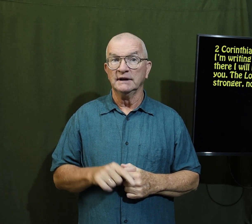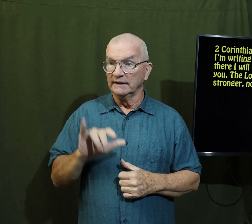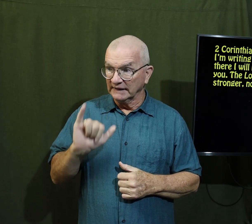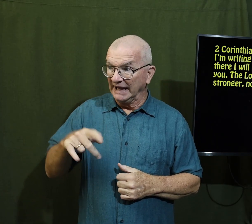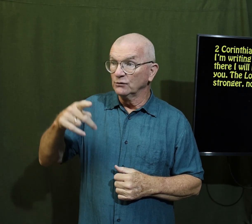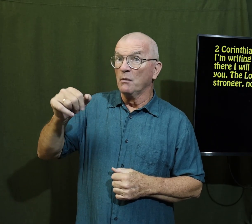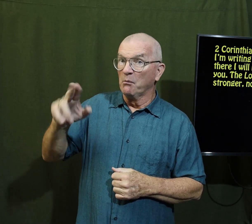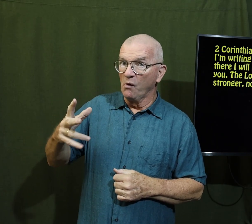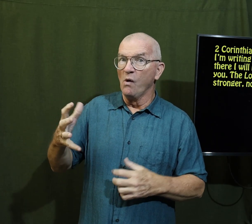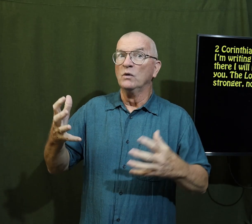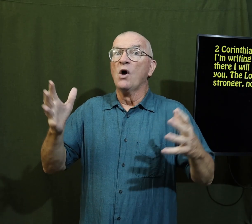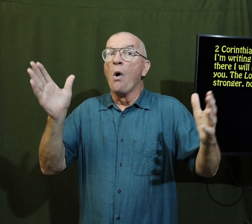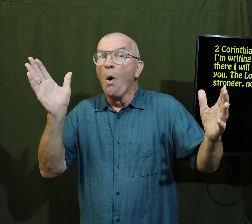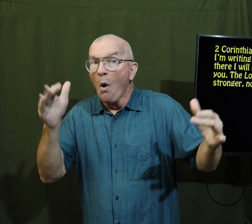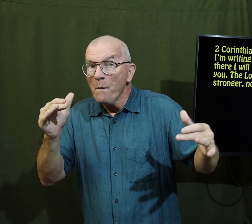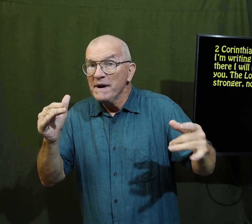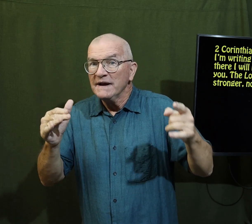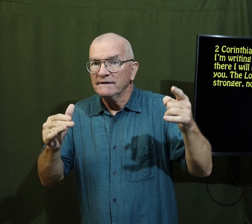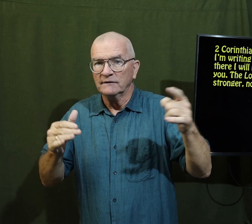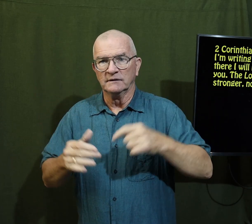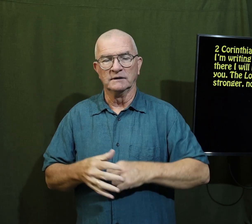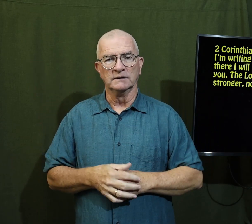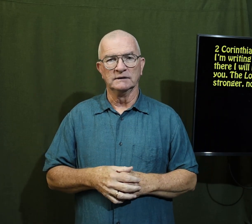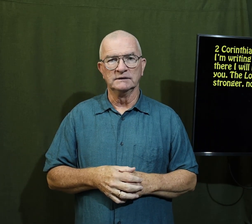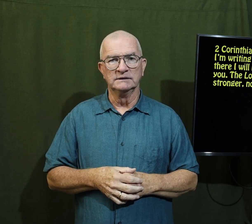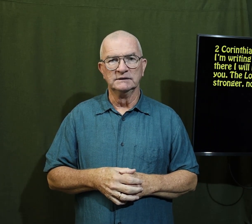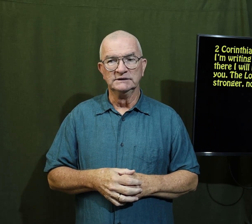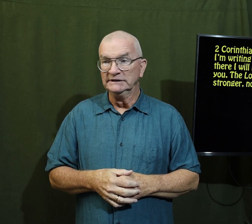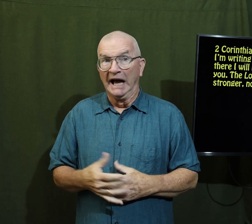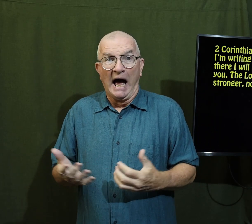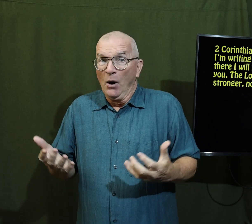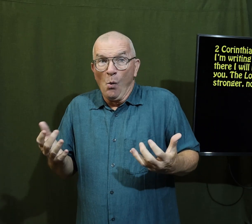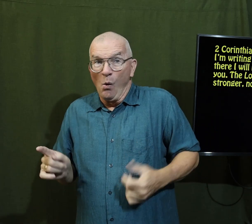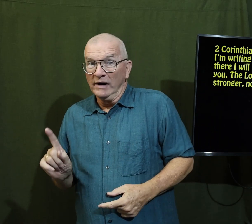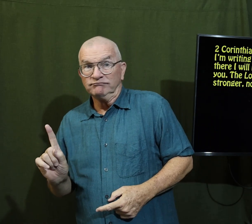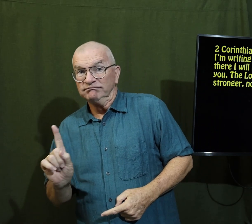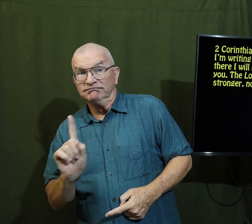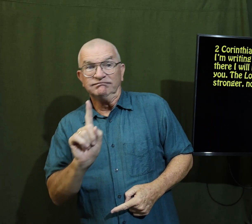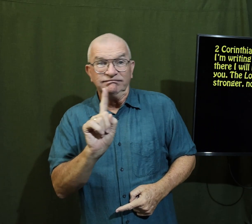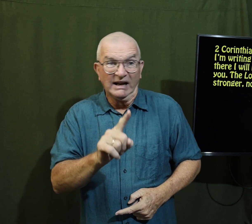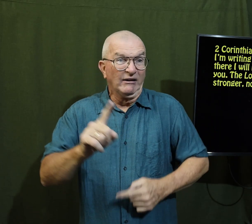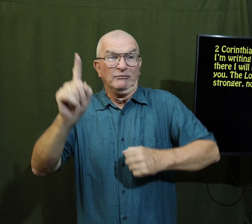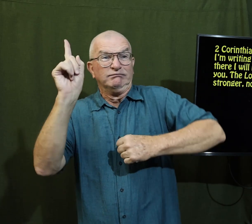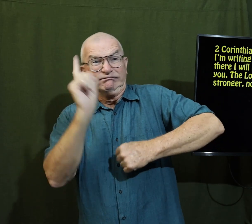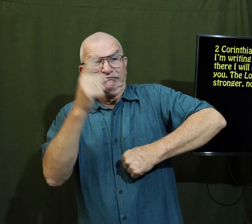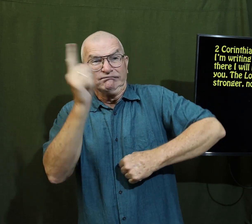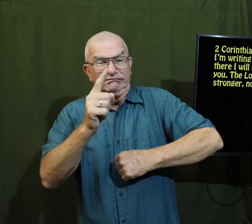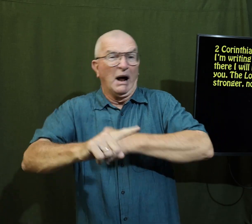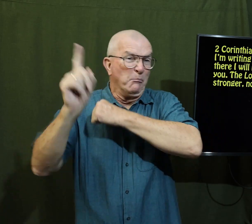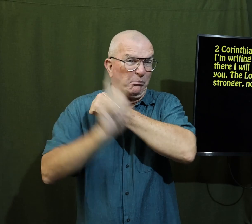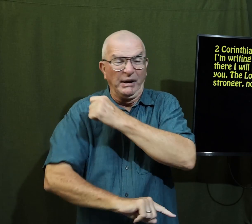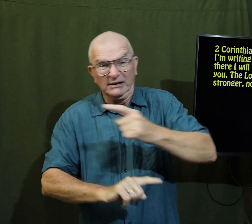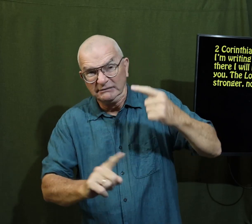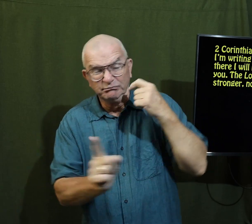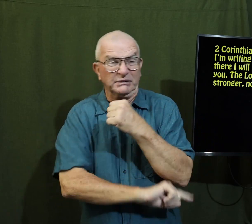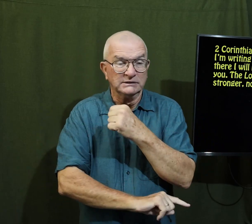that's what Paul was hoping for he didn't want to go there and rebuke them and punish them